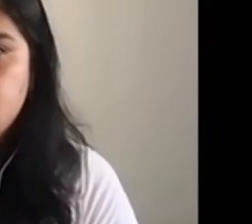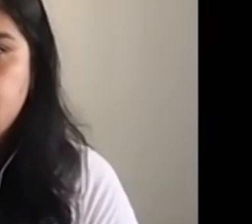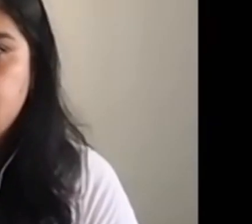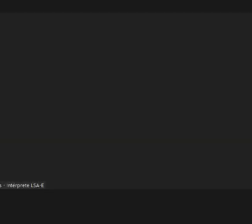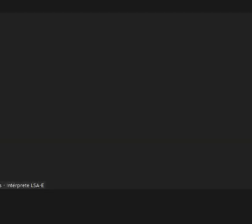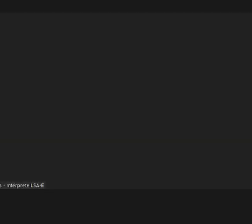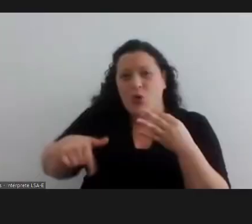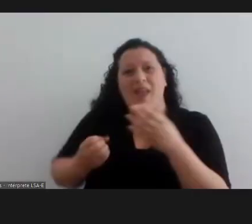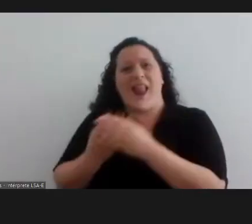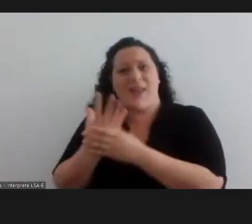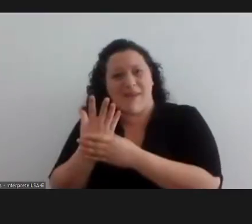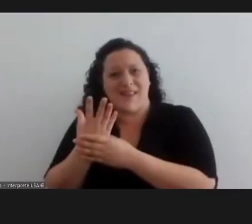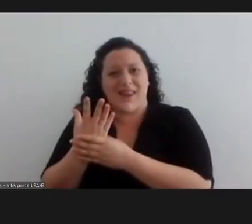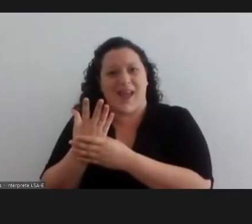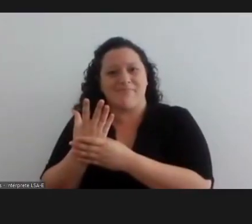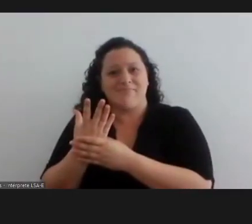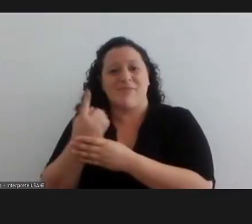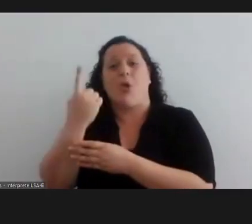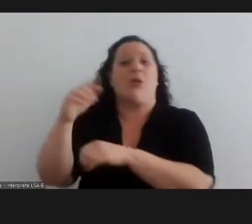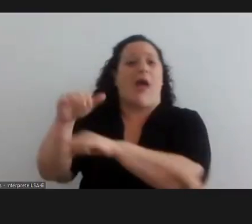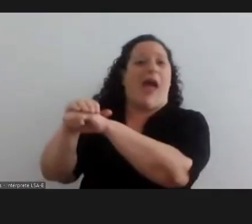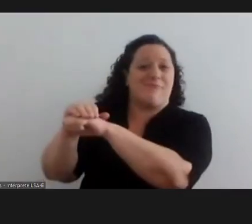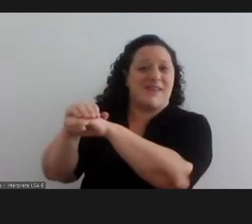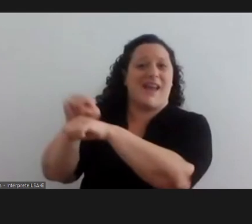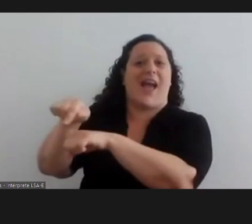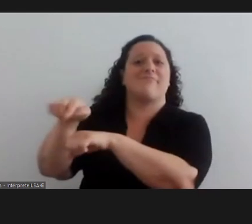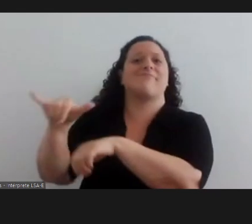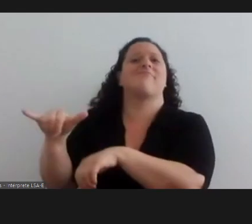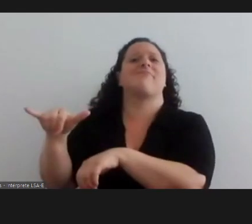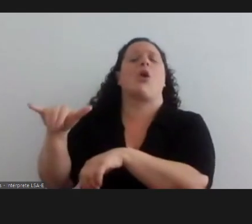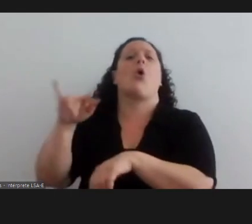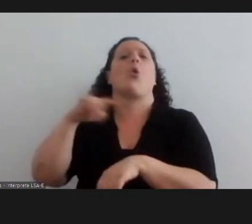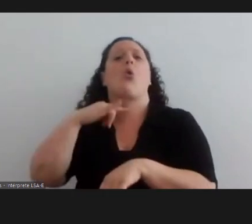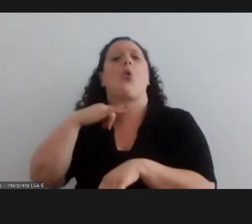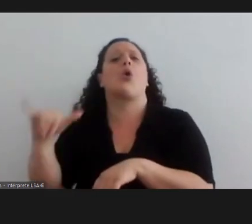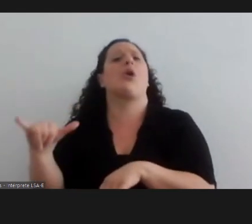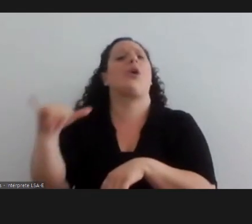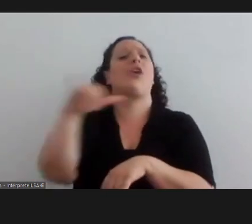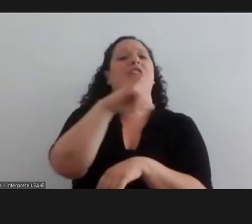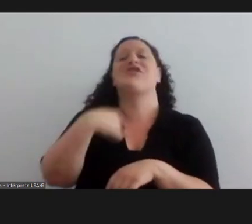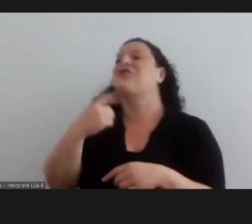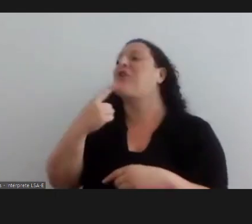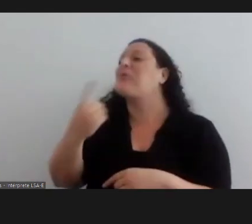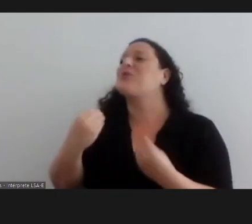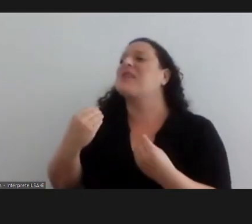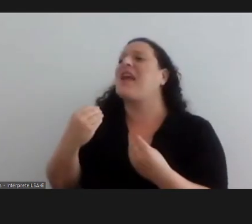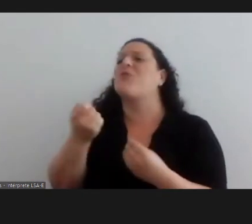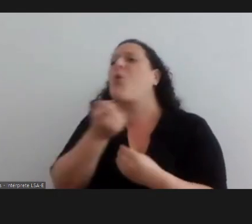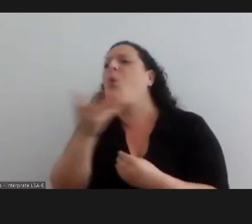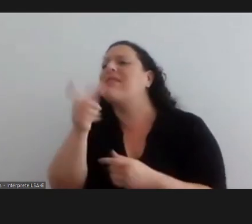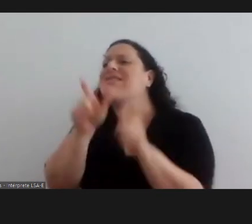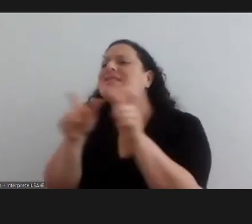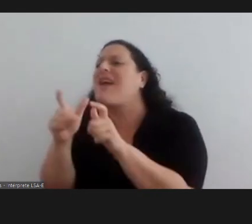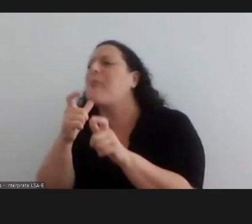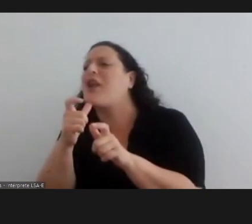and this morning precisely a friend of mine took a plane in jujui and i